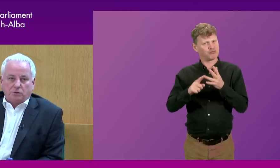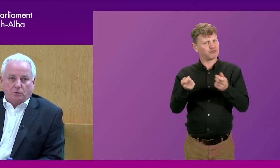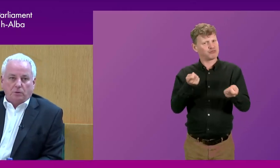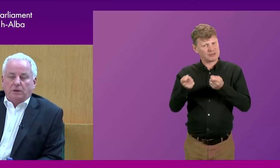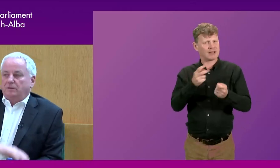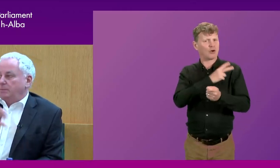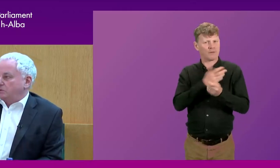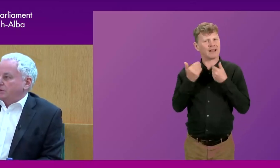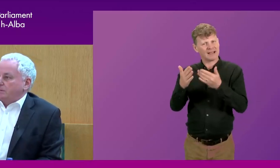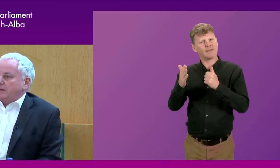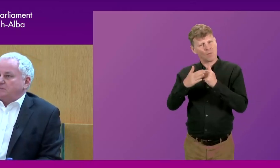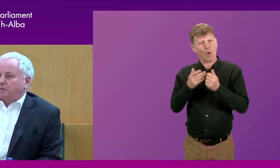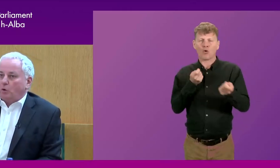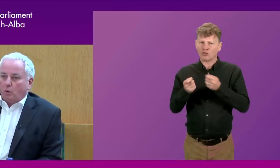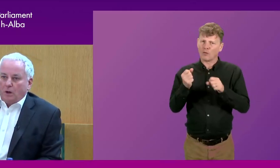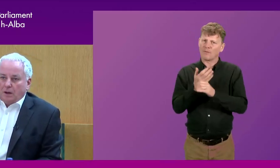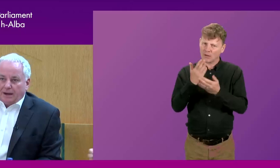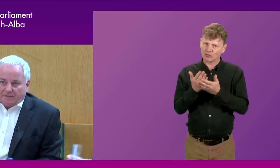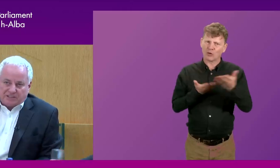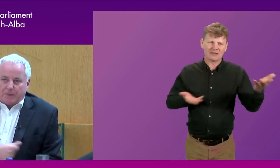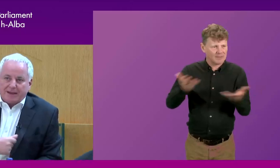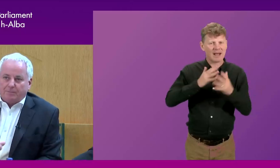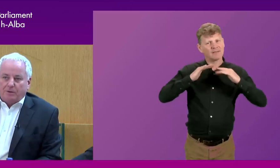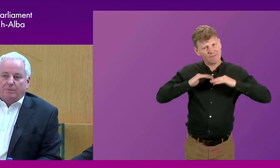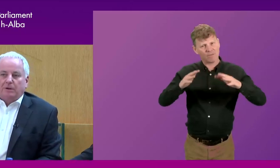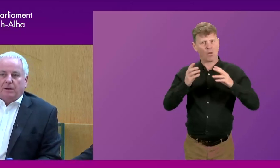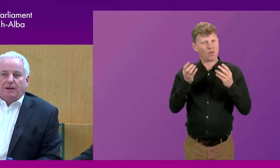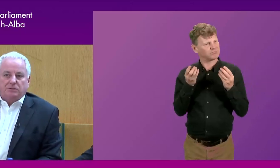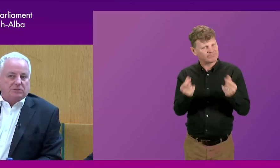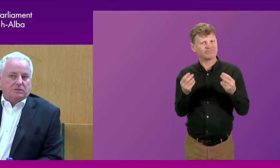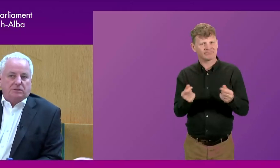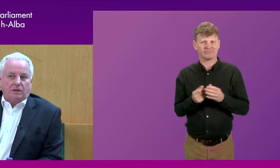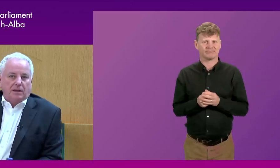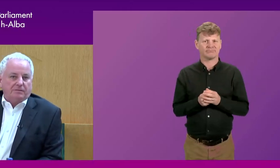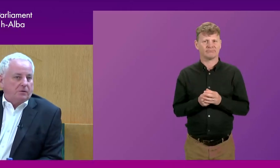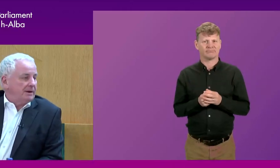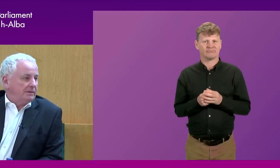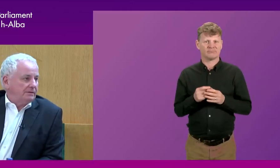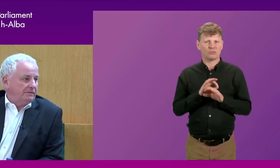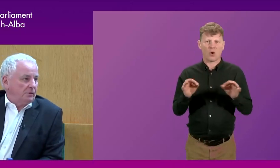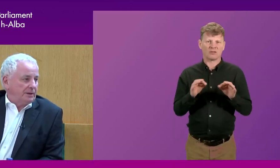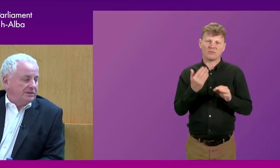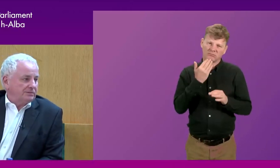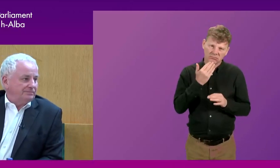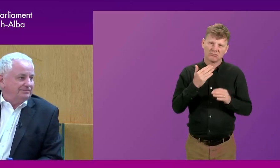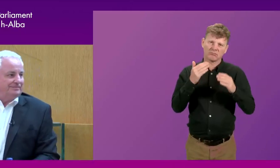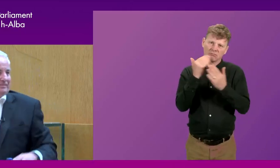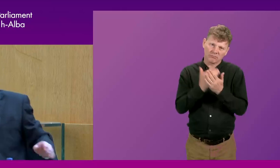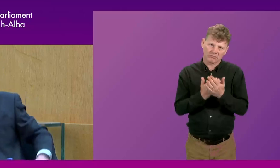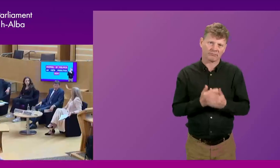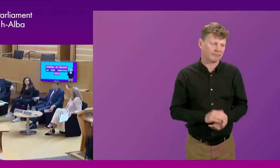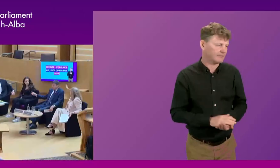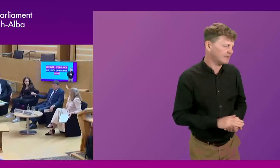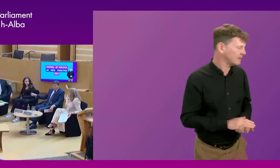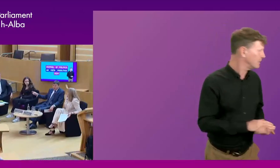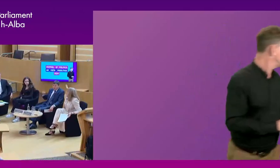much more control to make sure the debates flow and have a spark about them and aren't just dull and formalised. I know Ken is